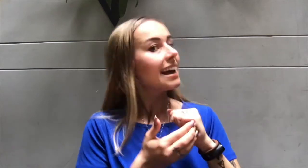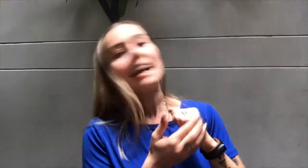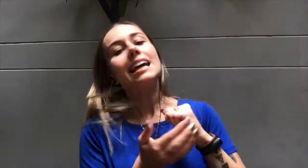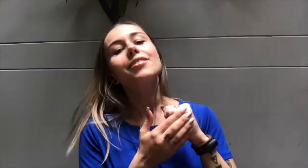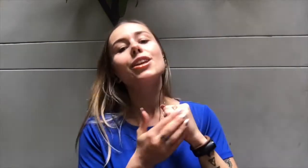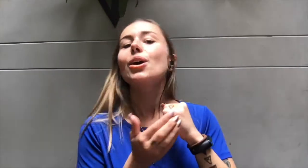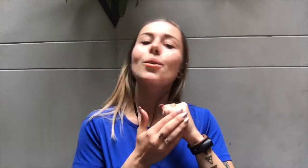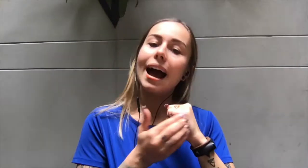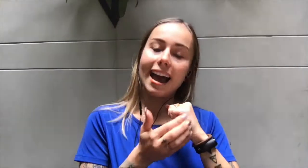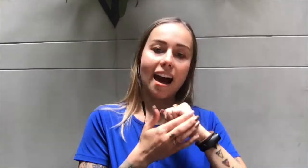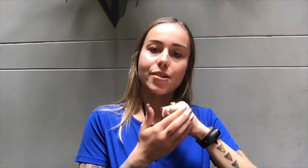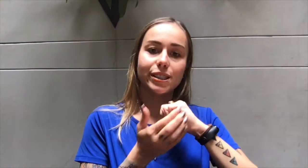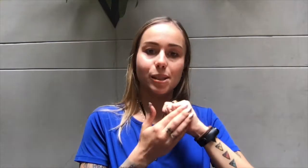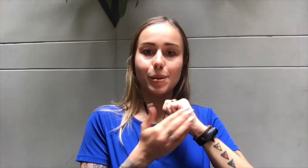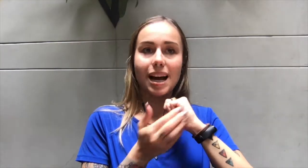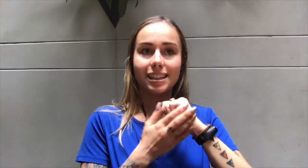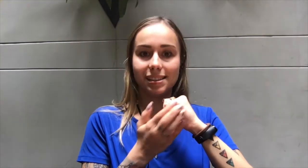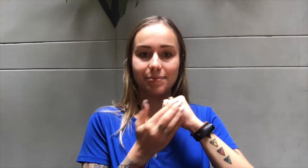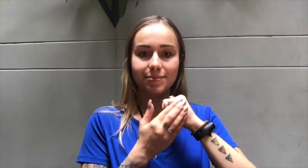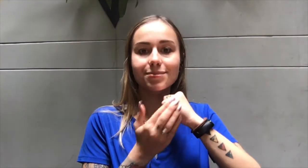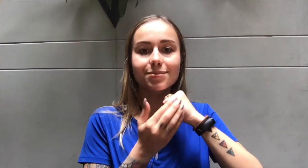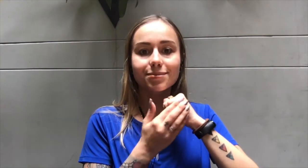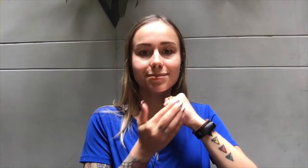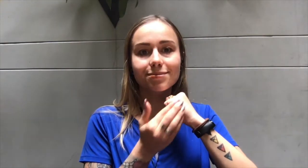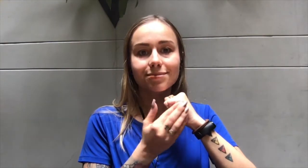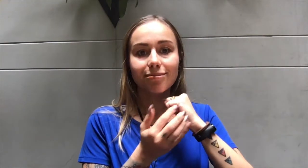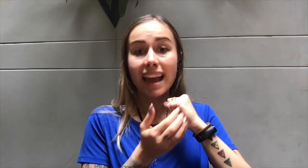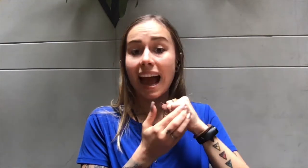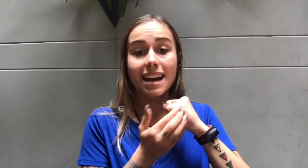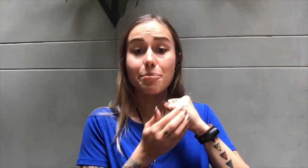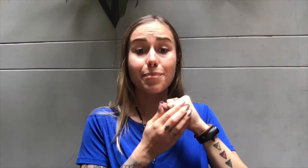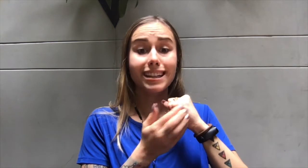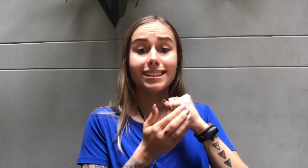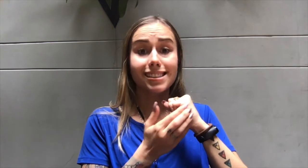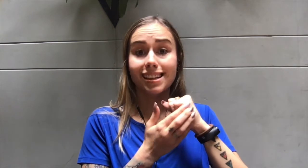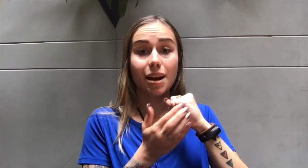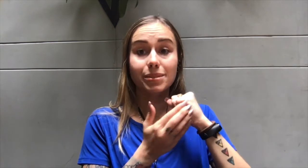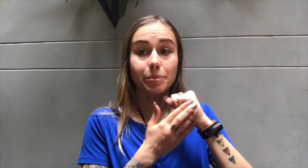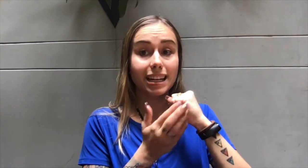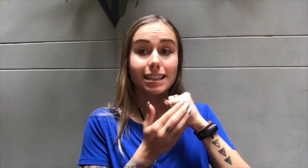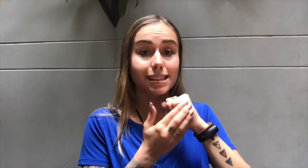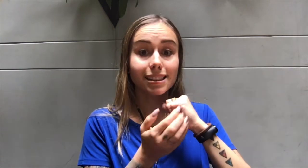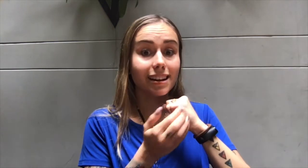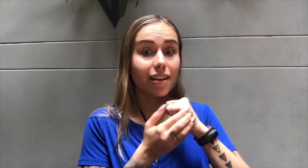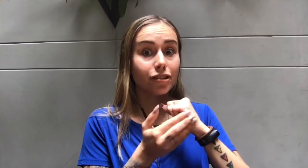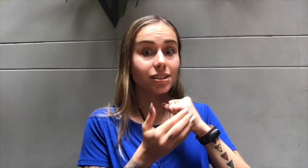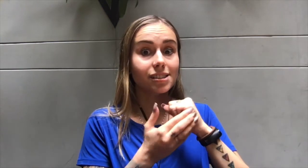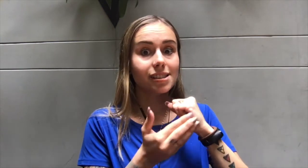Even though I have all these blocks and money doesn't come to me easily and effortlessly.